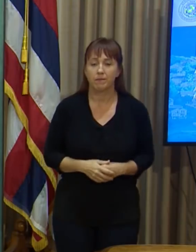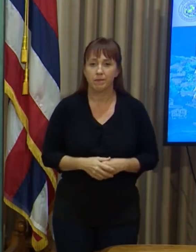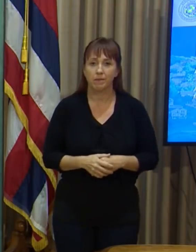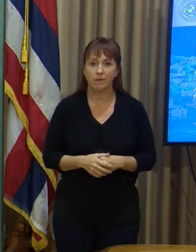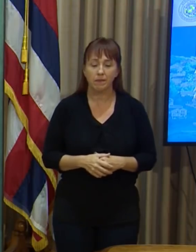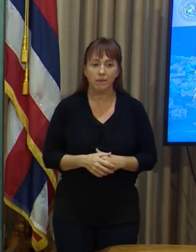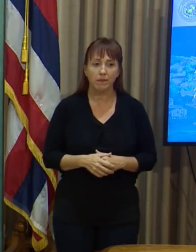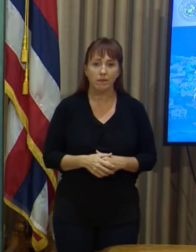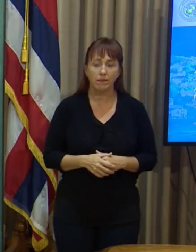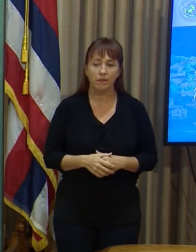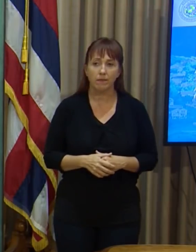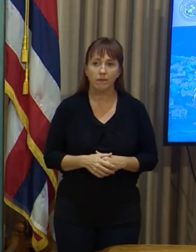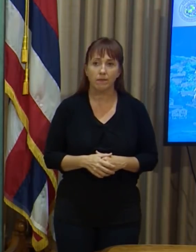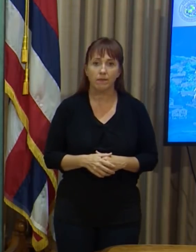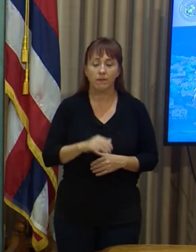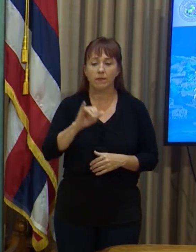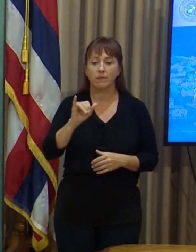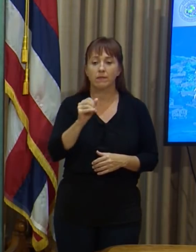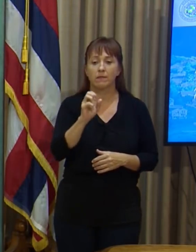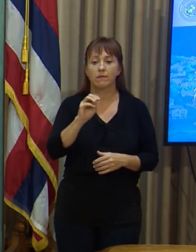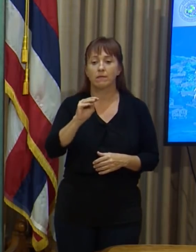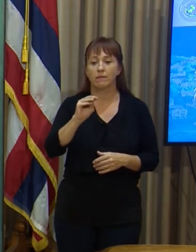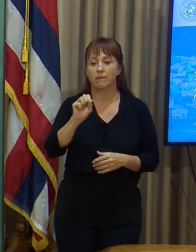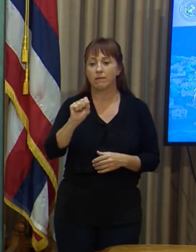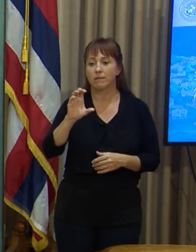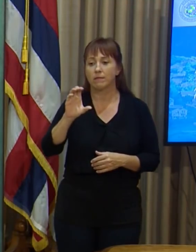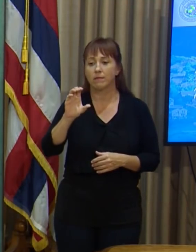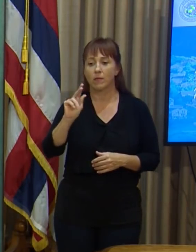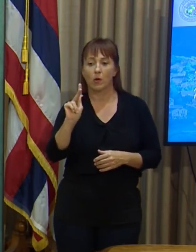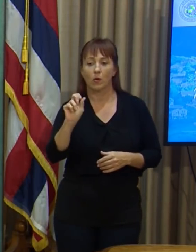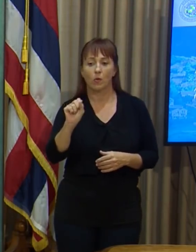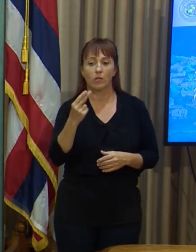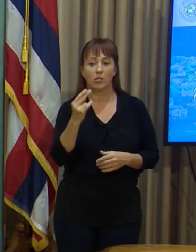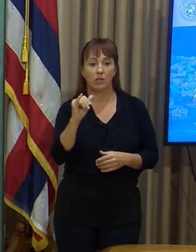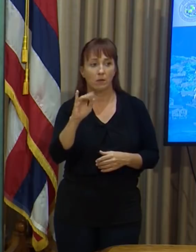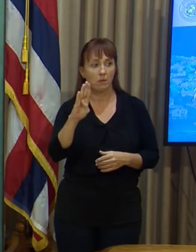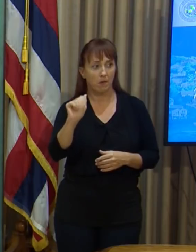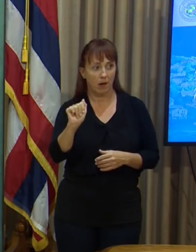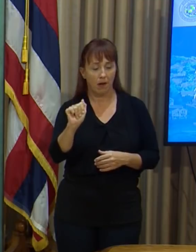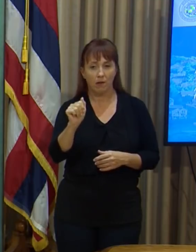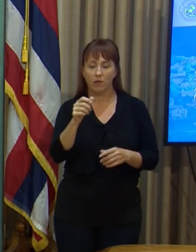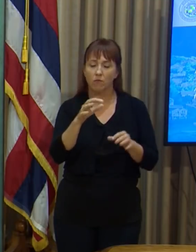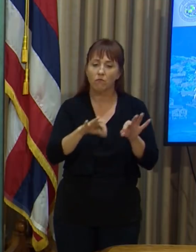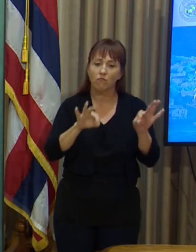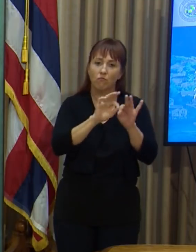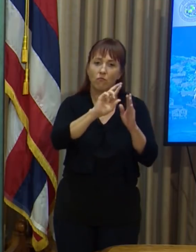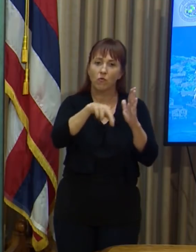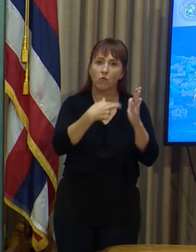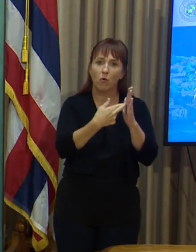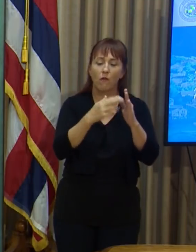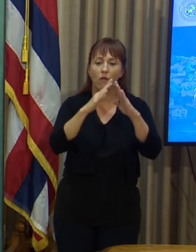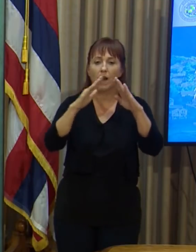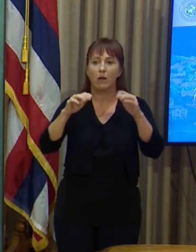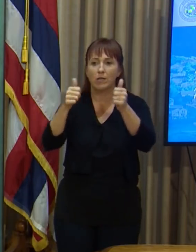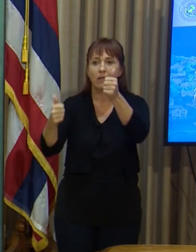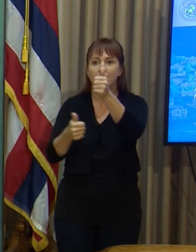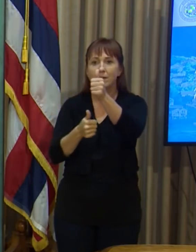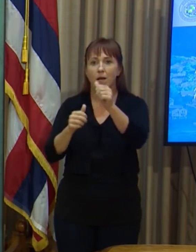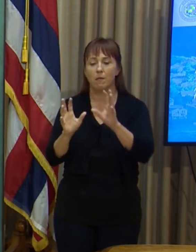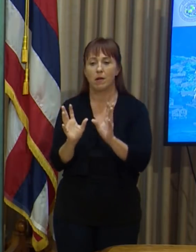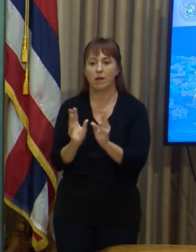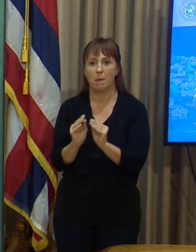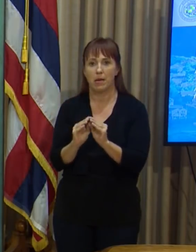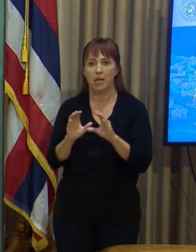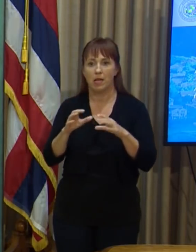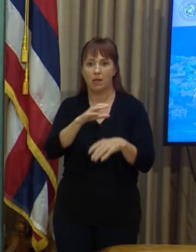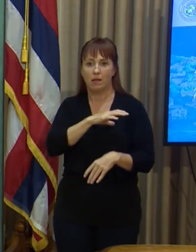We also want to recognize James Koshiba for his critical role on the House COVID Housing Subcommittee in working with